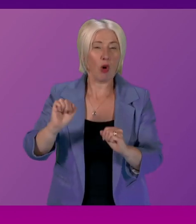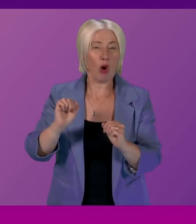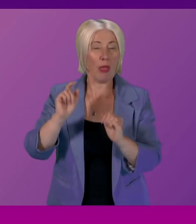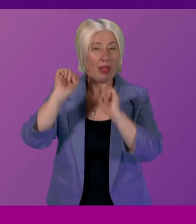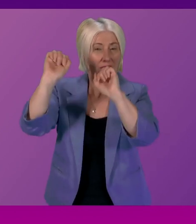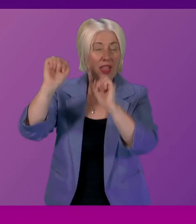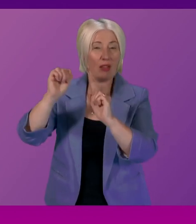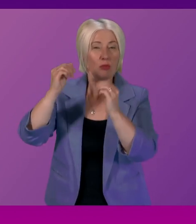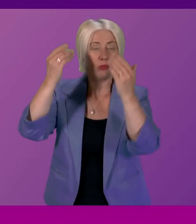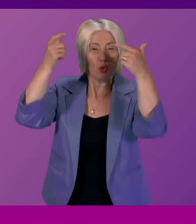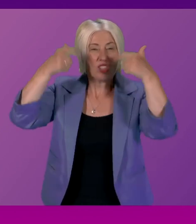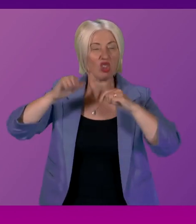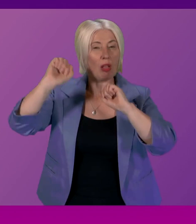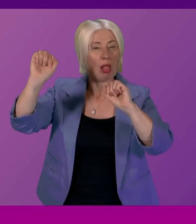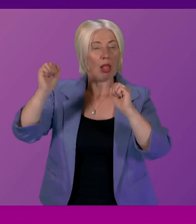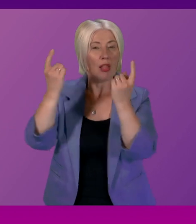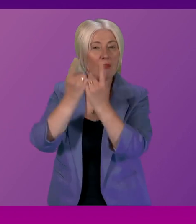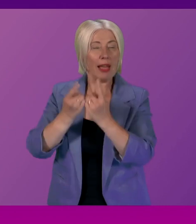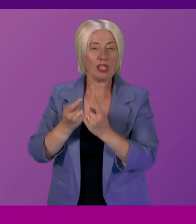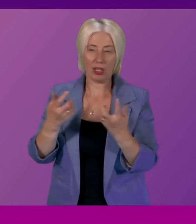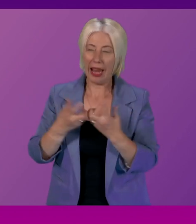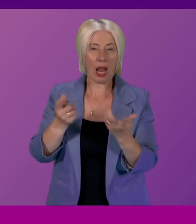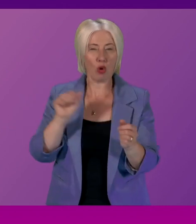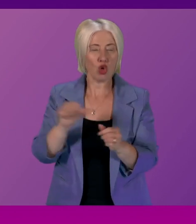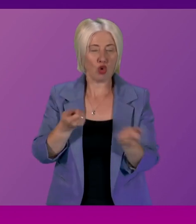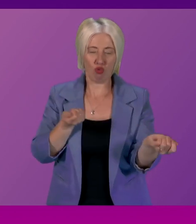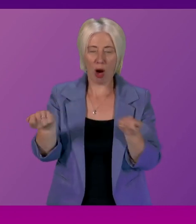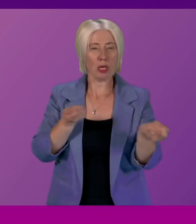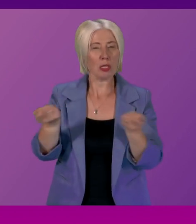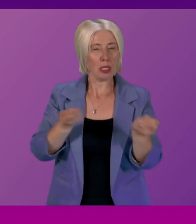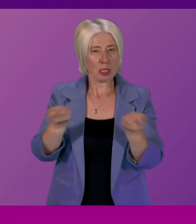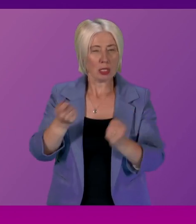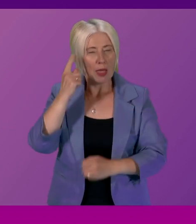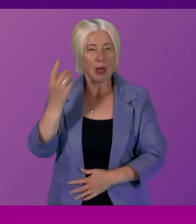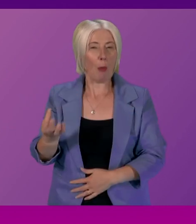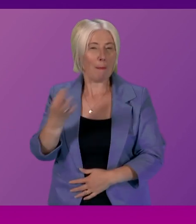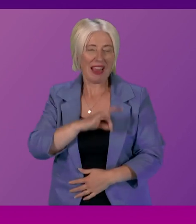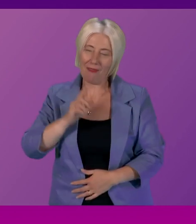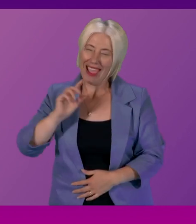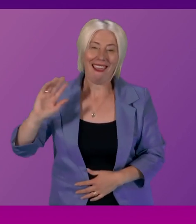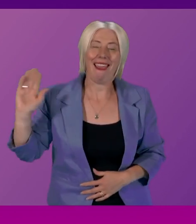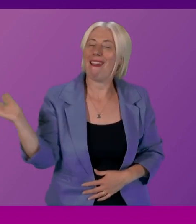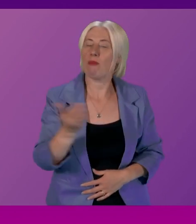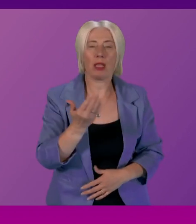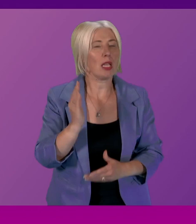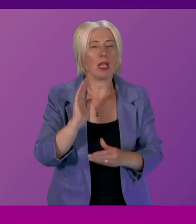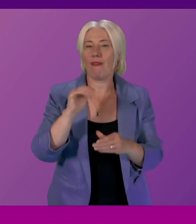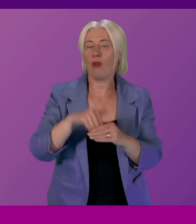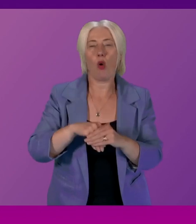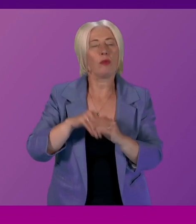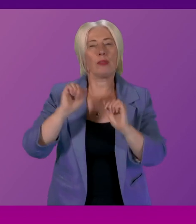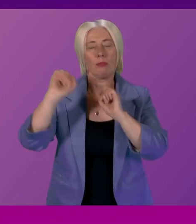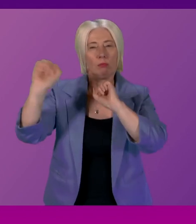and the broad parameters within which it should operate and it will be of benefit to all those involved in judicial